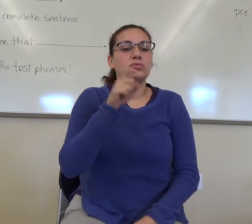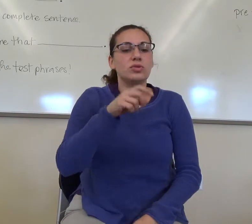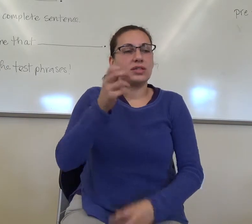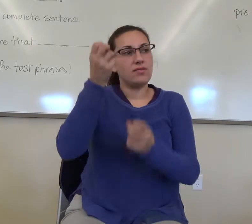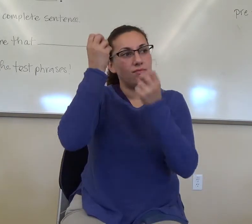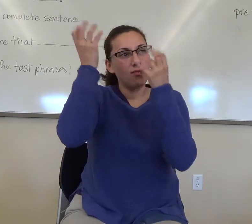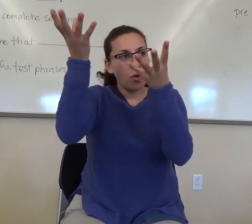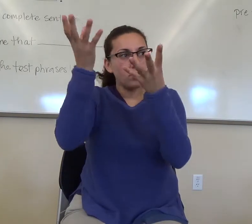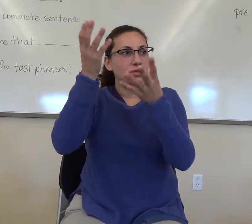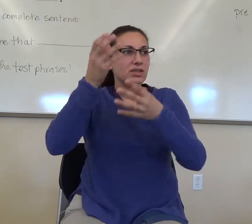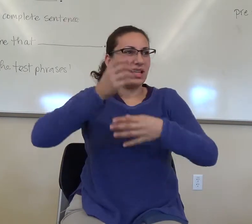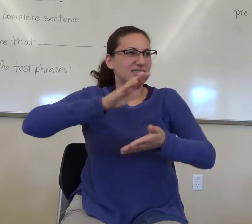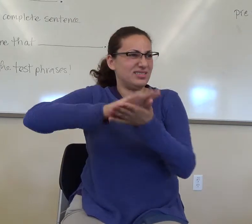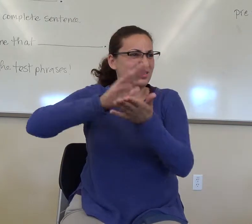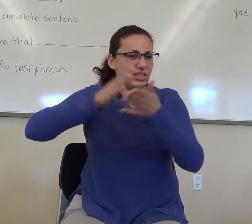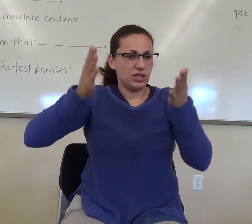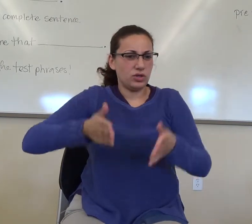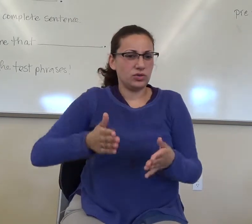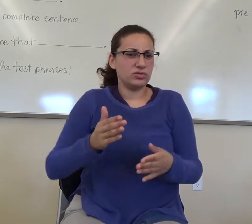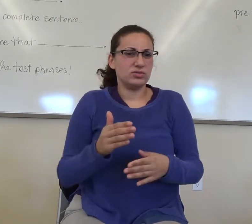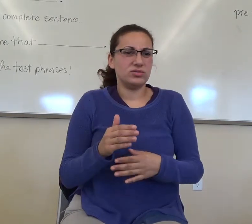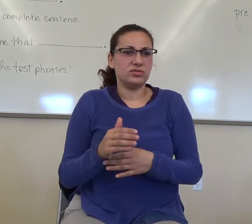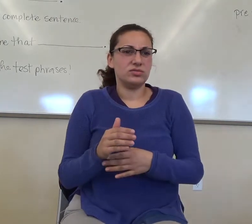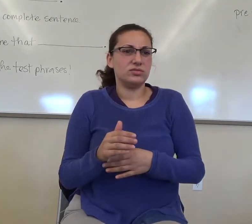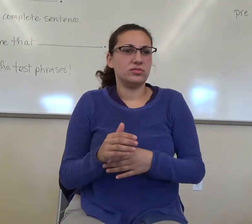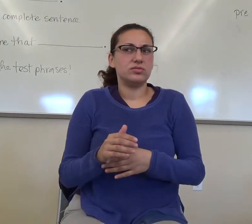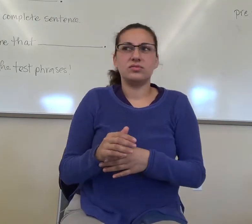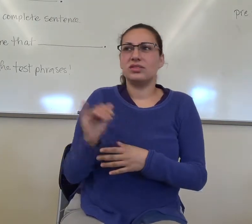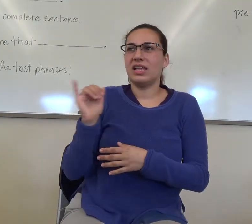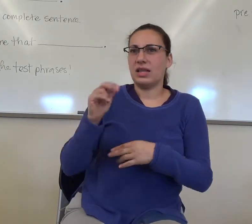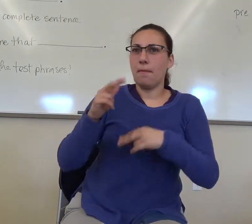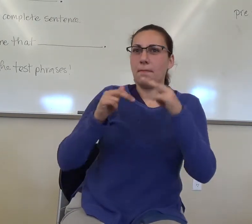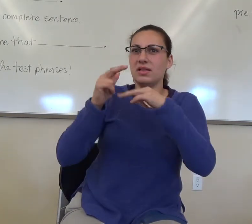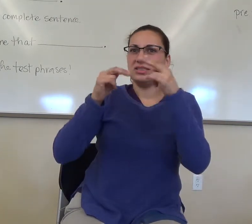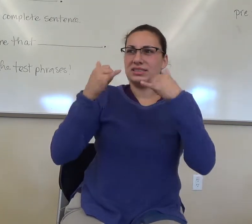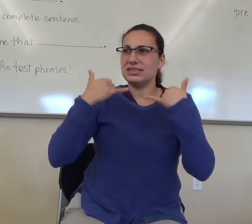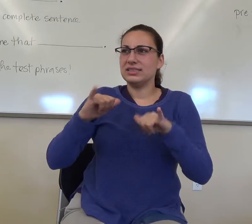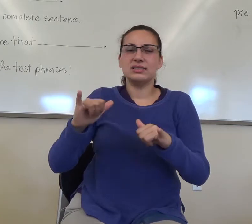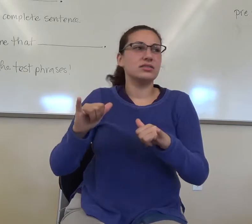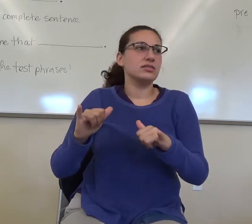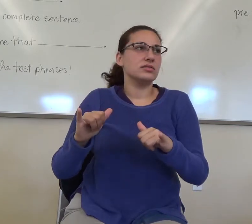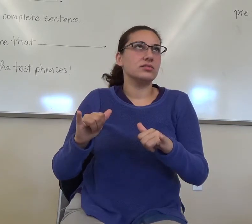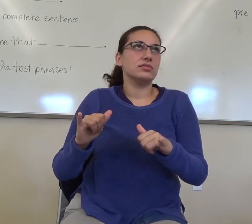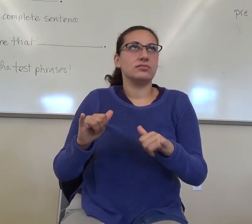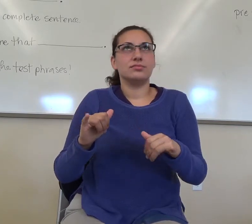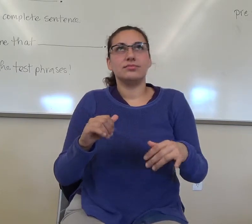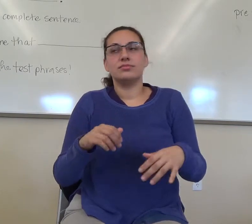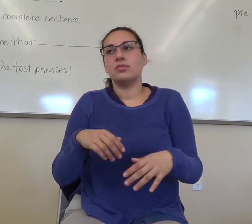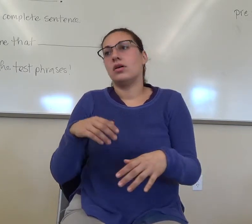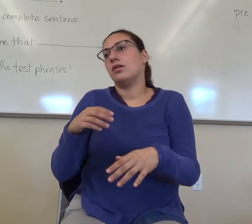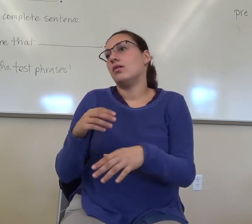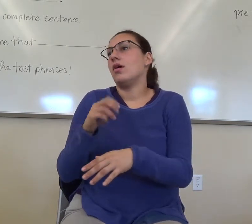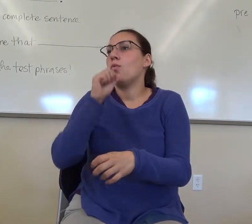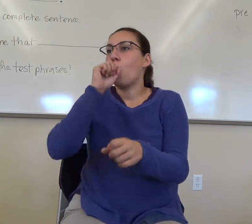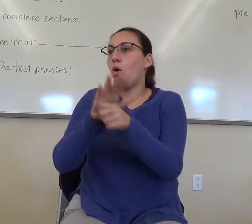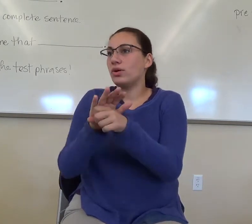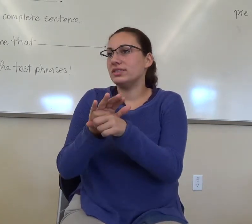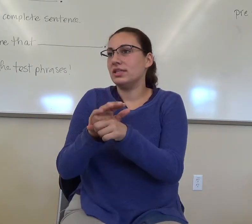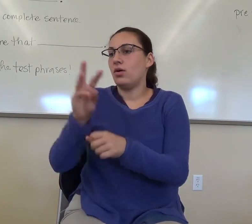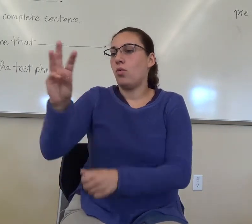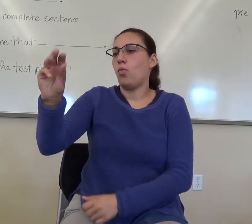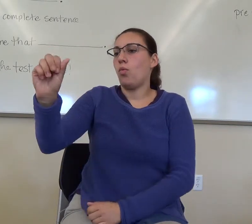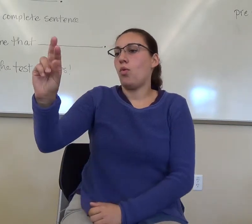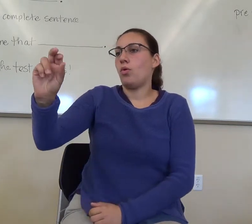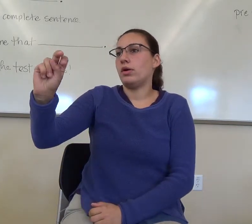building is, another female this morning said, the building is still under warranty. So, we're supposed to let